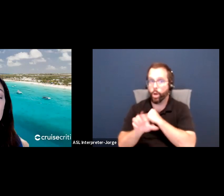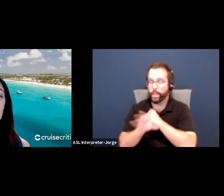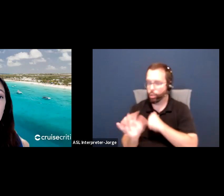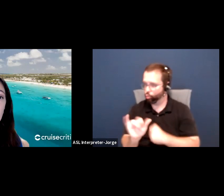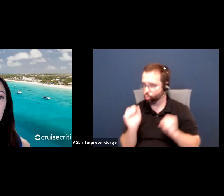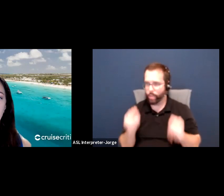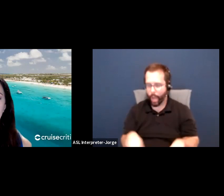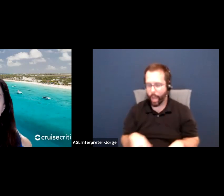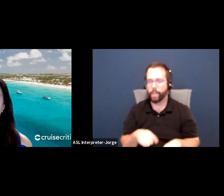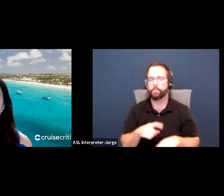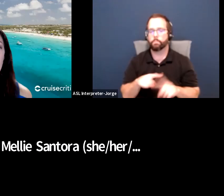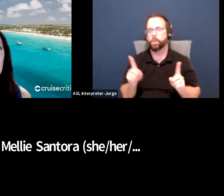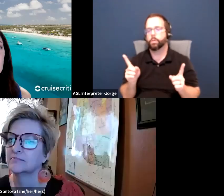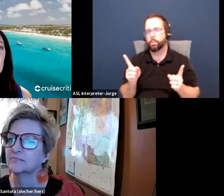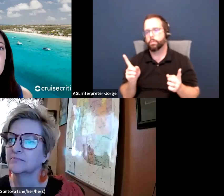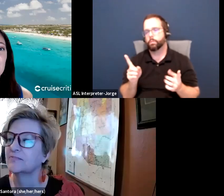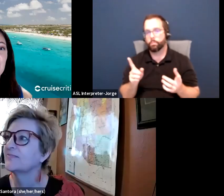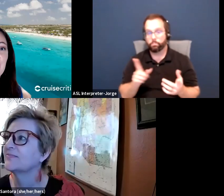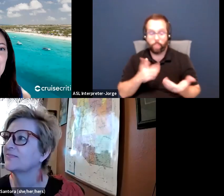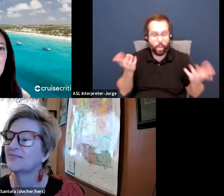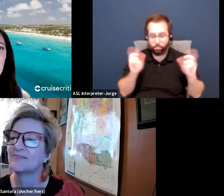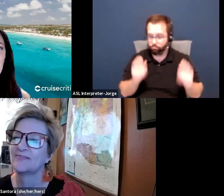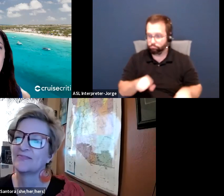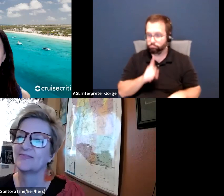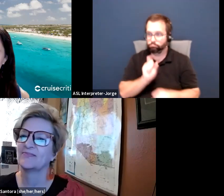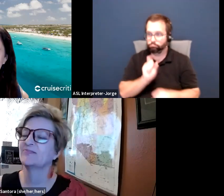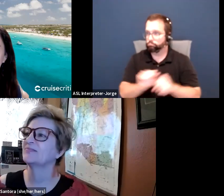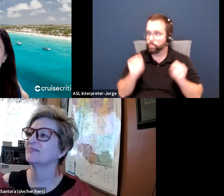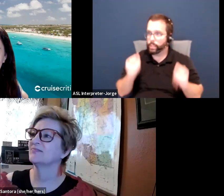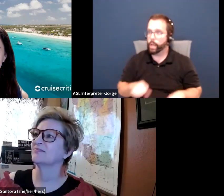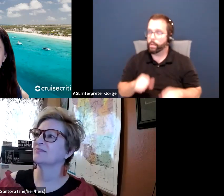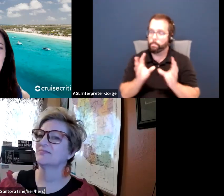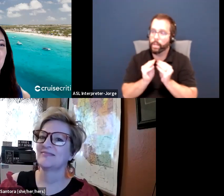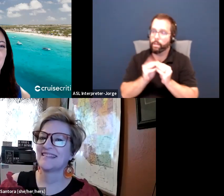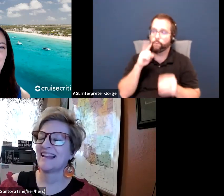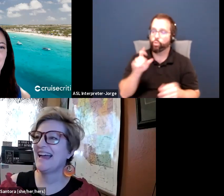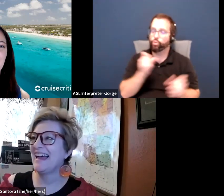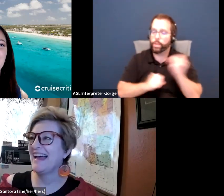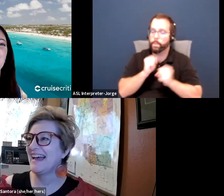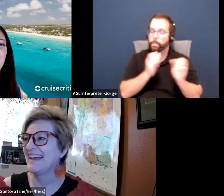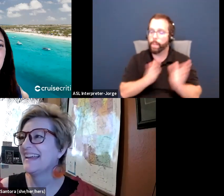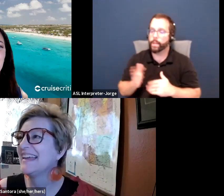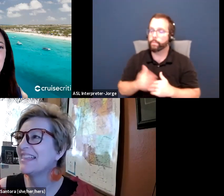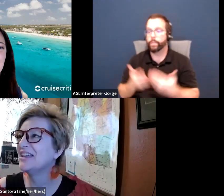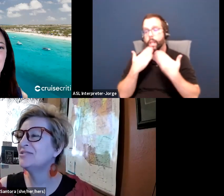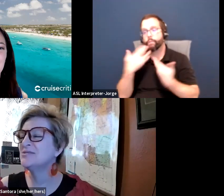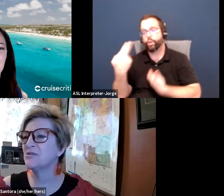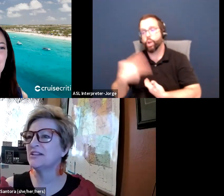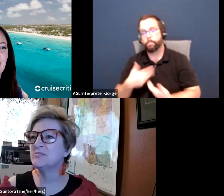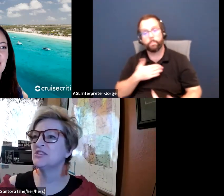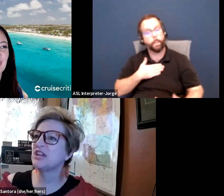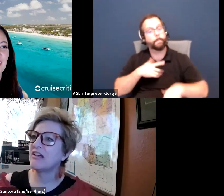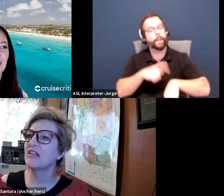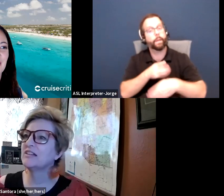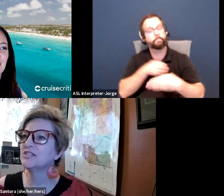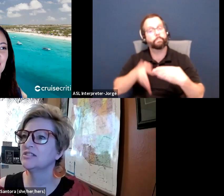the strategic planning. So thank you for attending. And my time is done. So thank you so